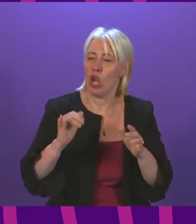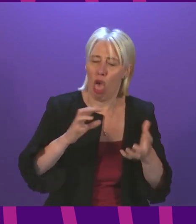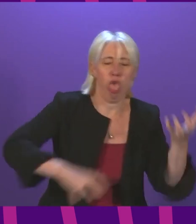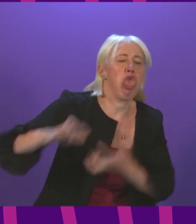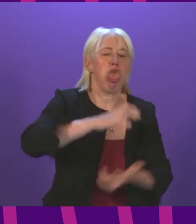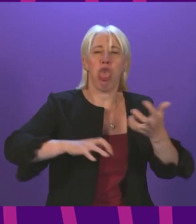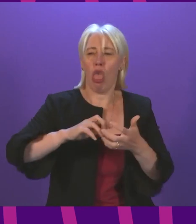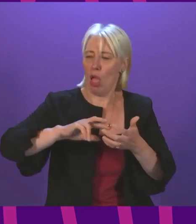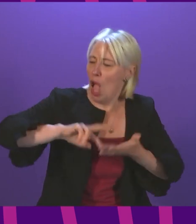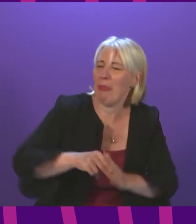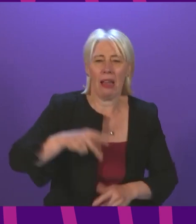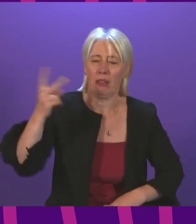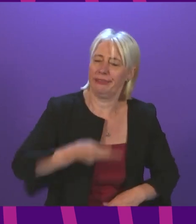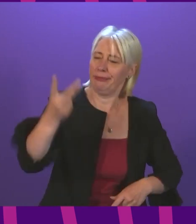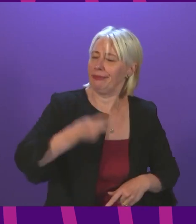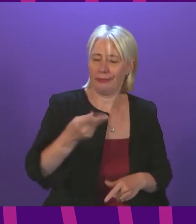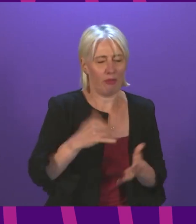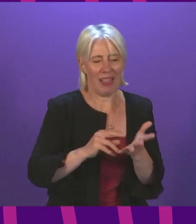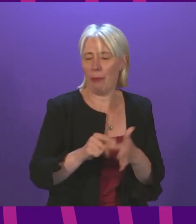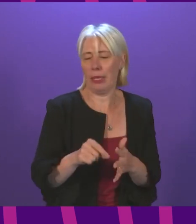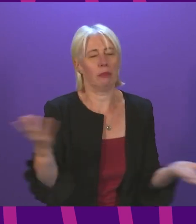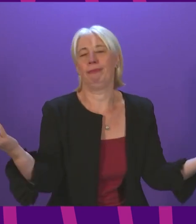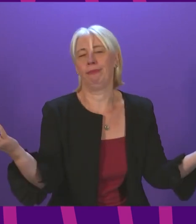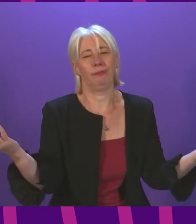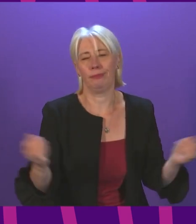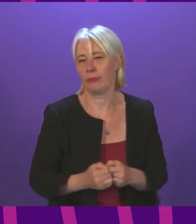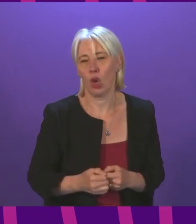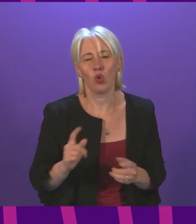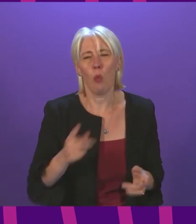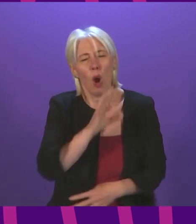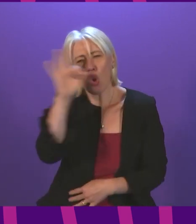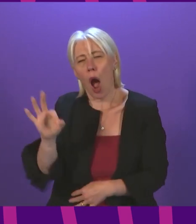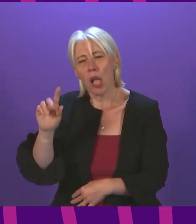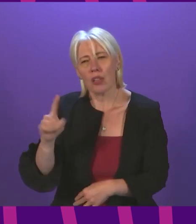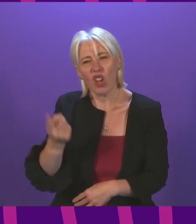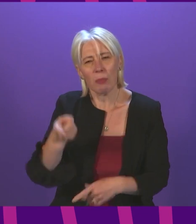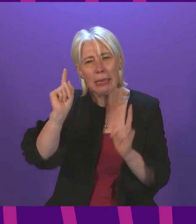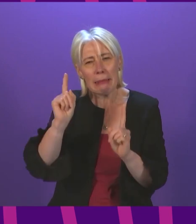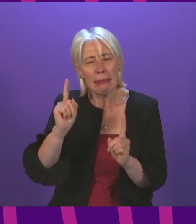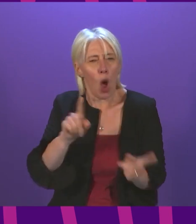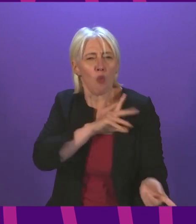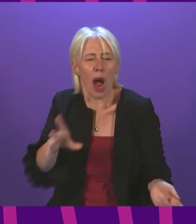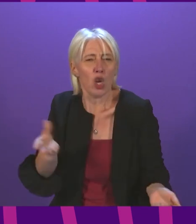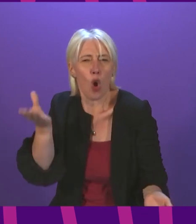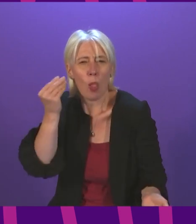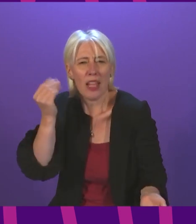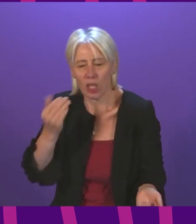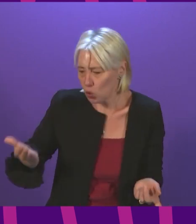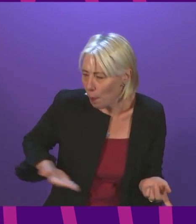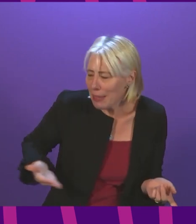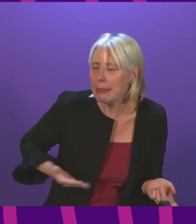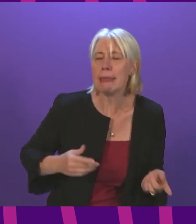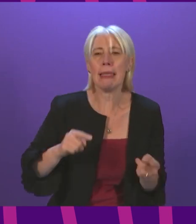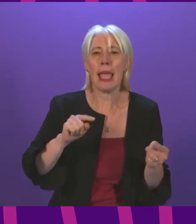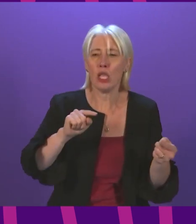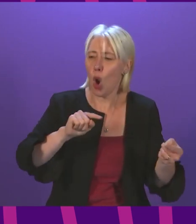time again from this SNP Government. So, can I ask the First Minister, why didn't she listen to businesses and opposition